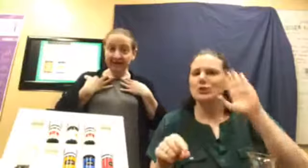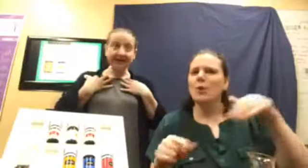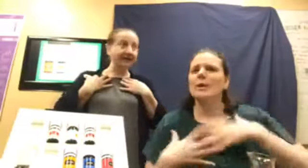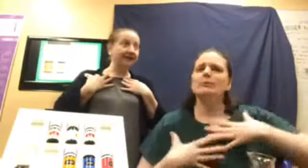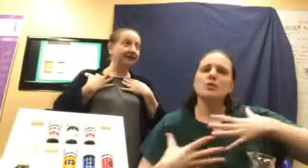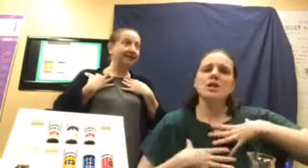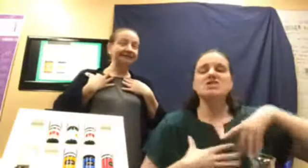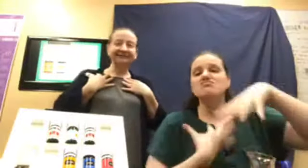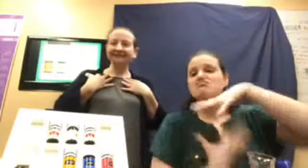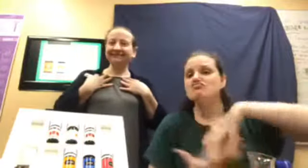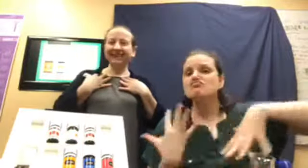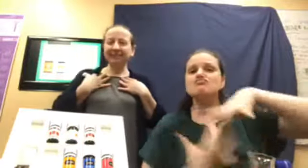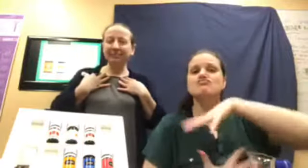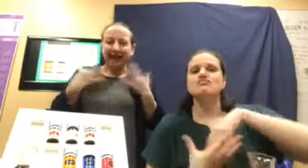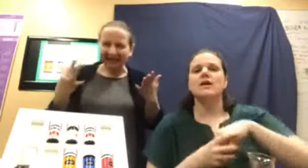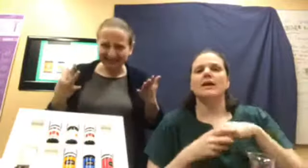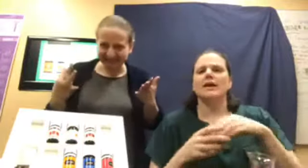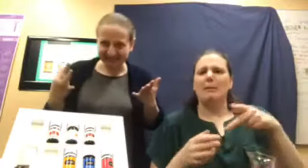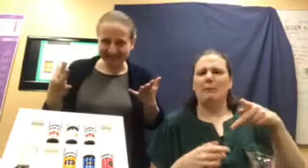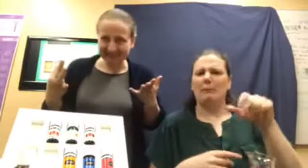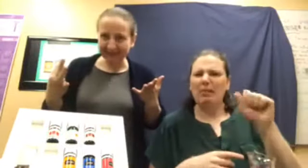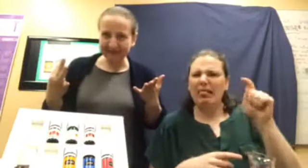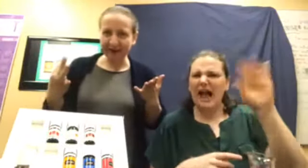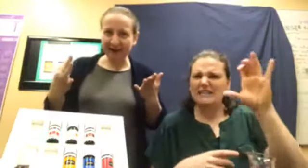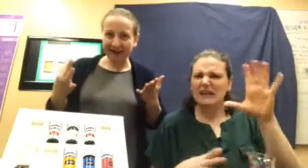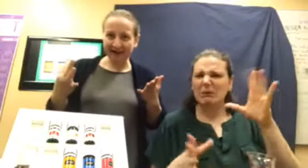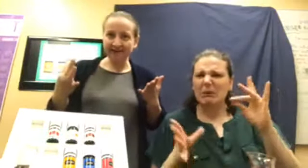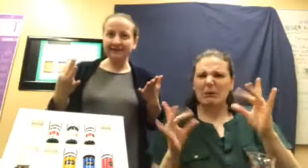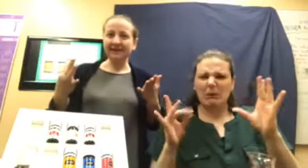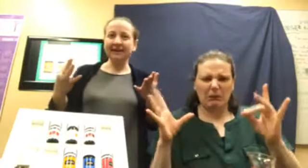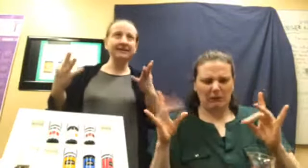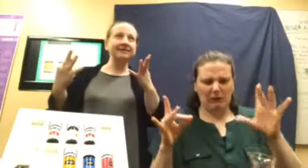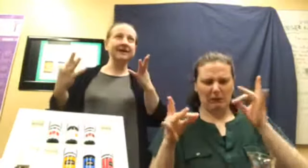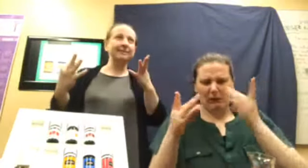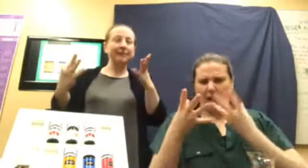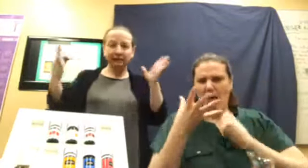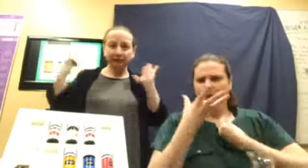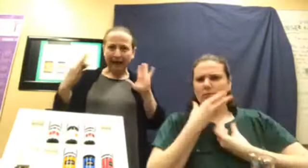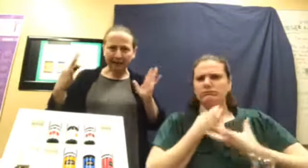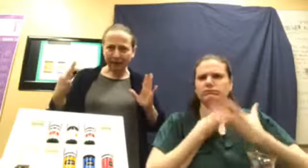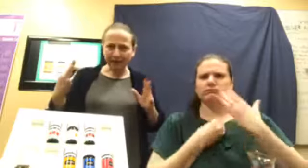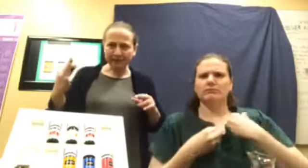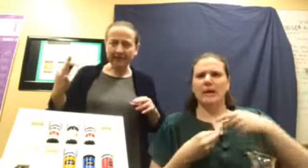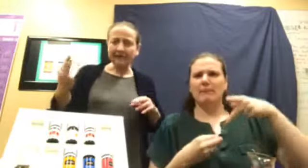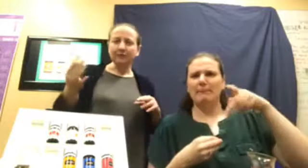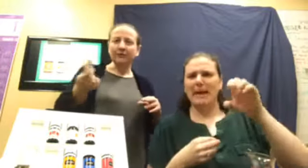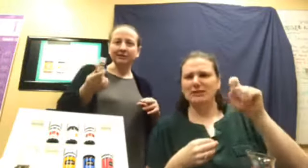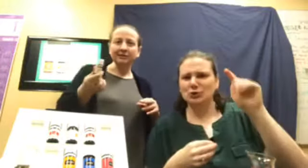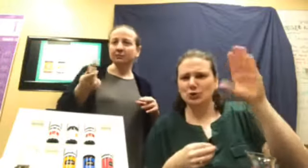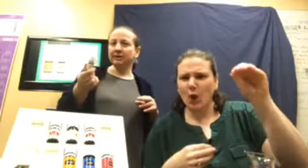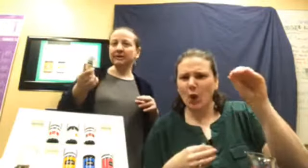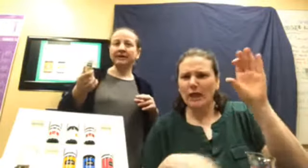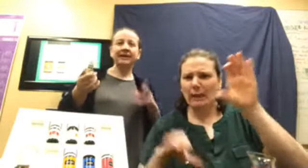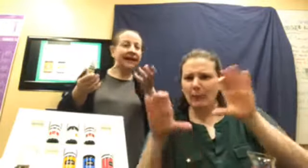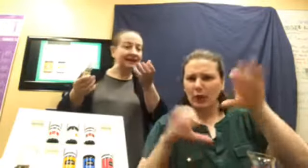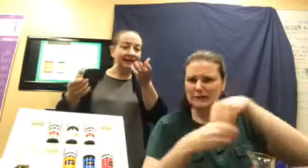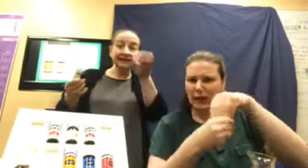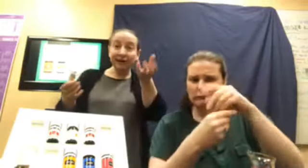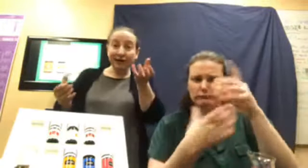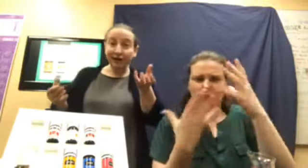like, plastics and stuff in our air and, uh, petrochemicals. We also breathe in and eat on our